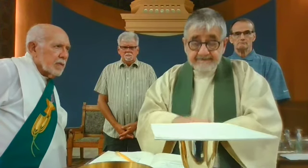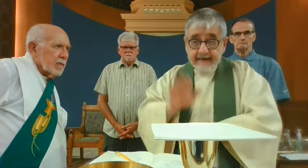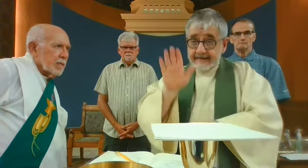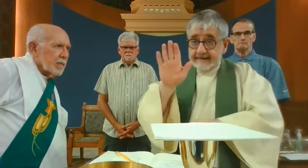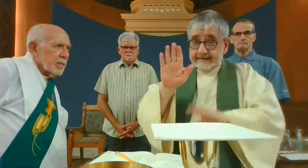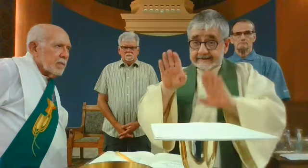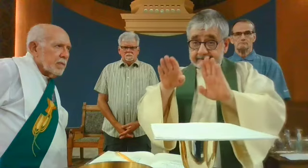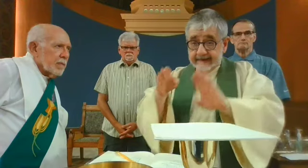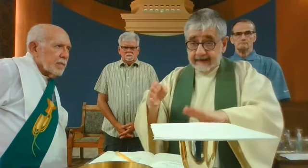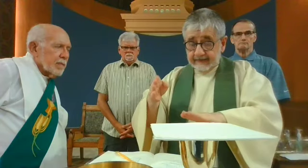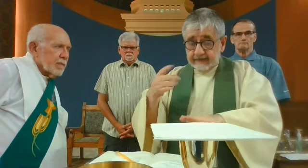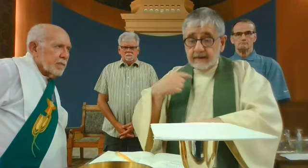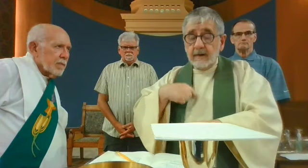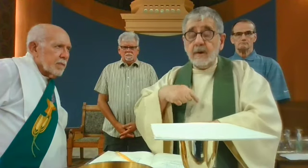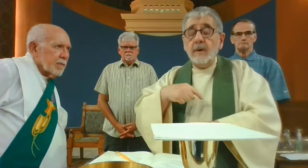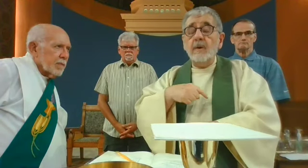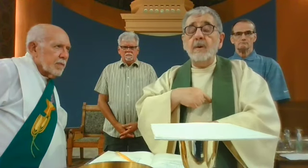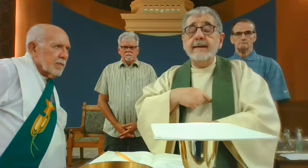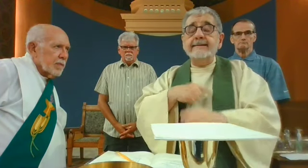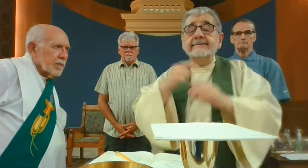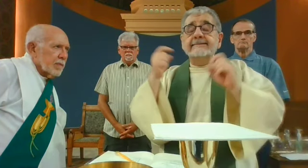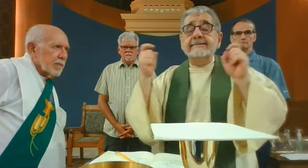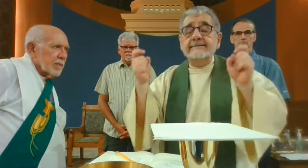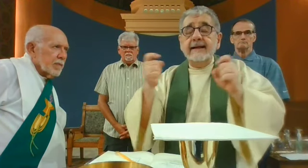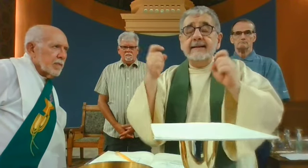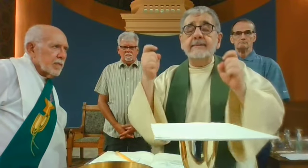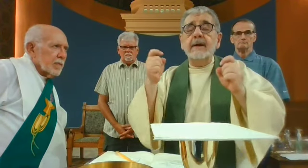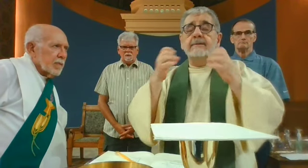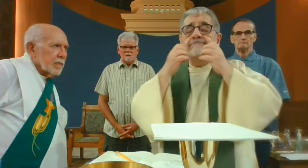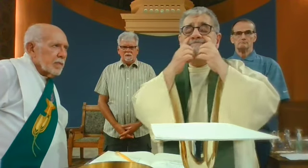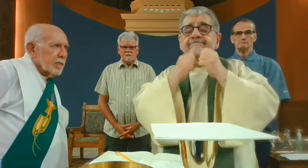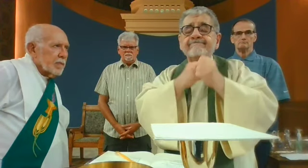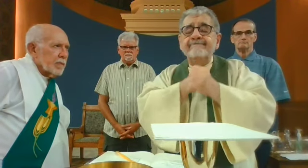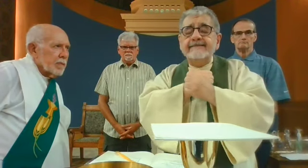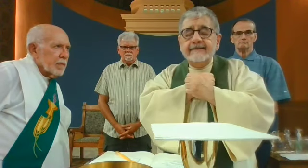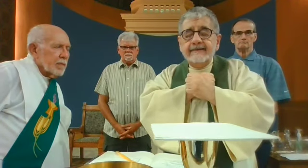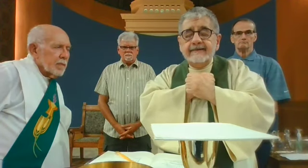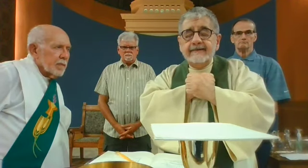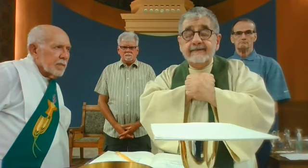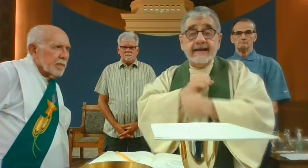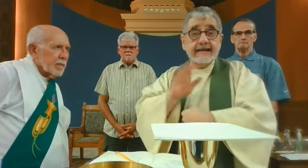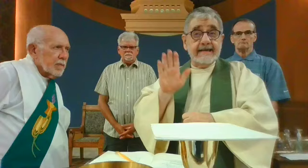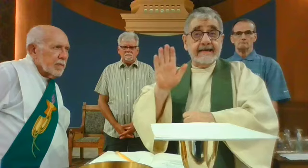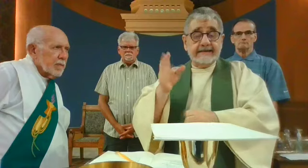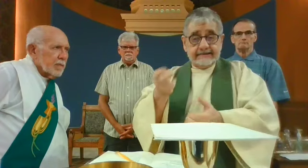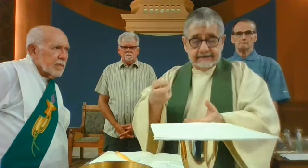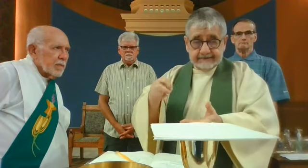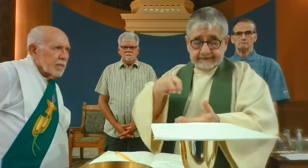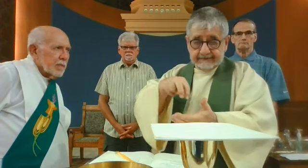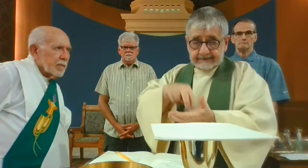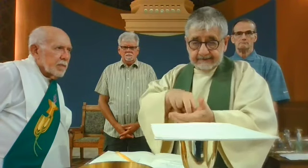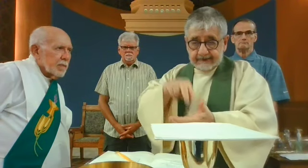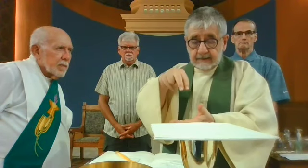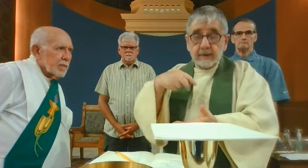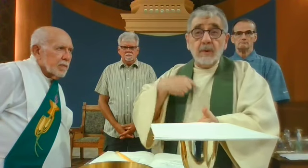His death we celebrate in love. His resurrection we confess with living faith,